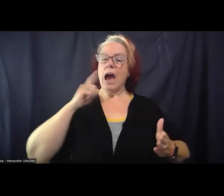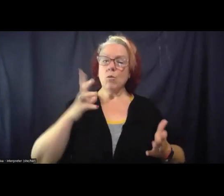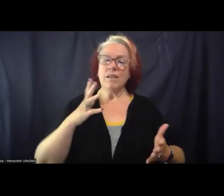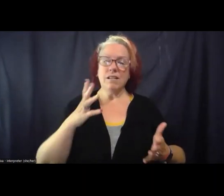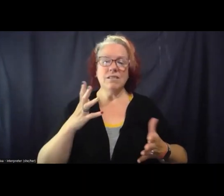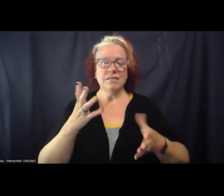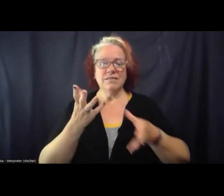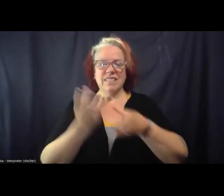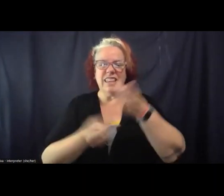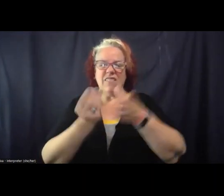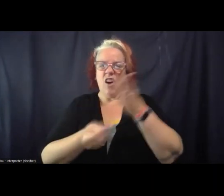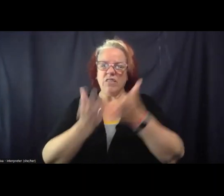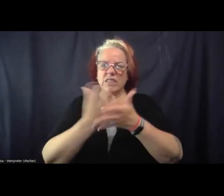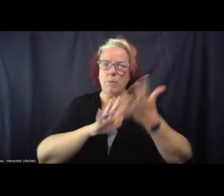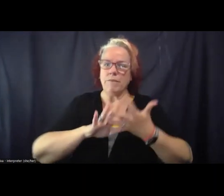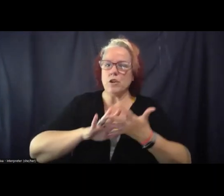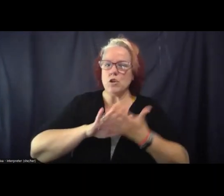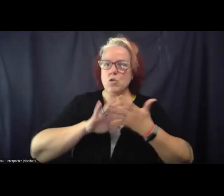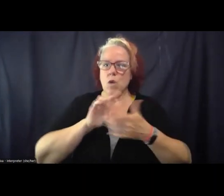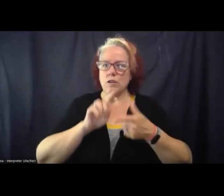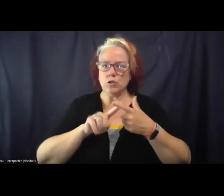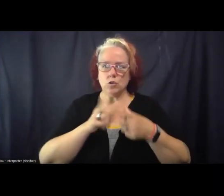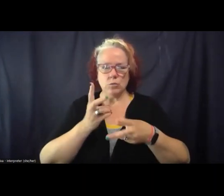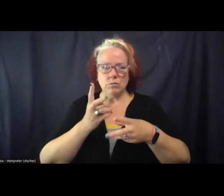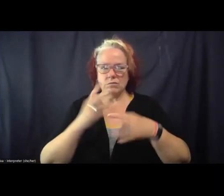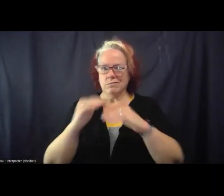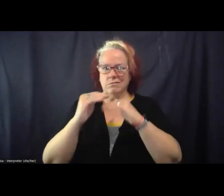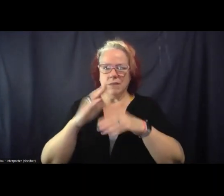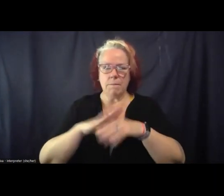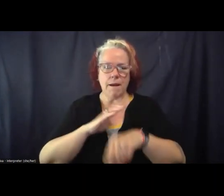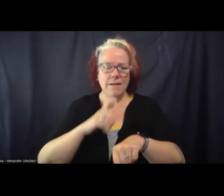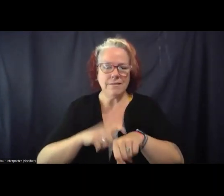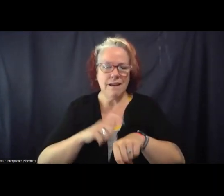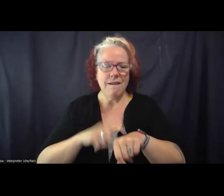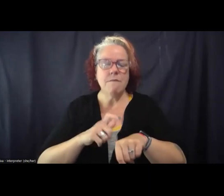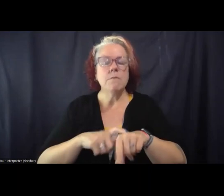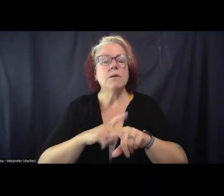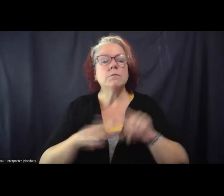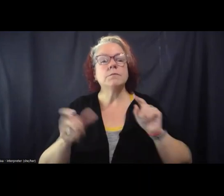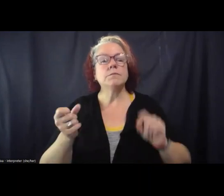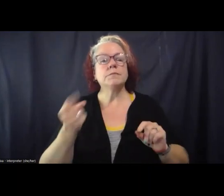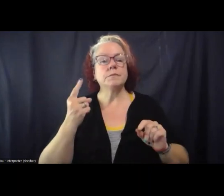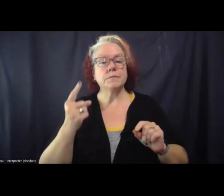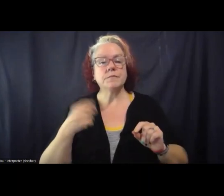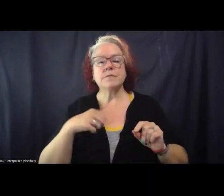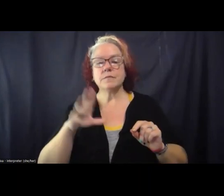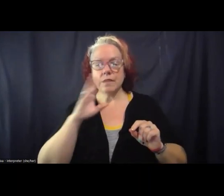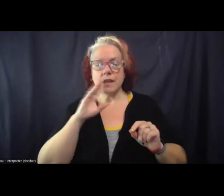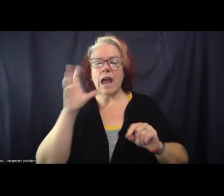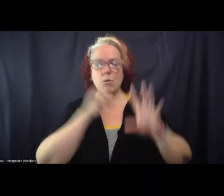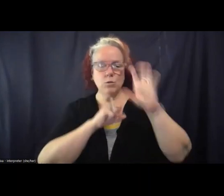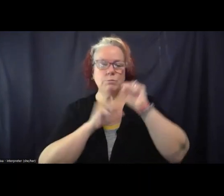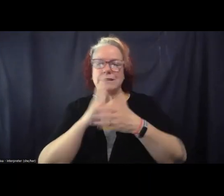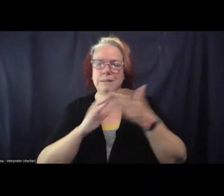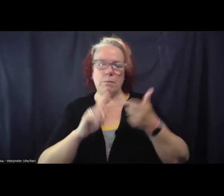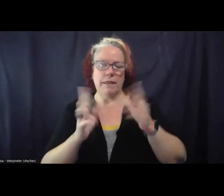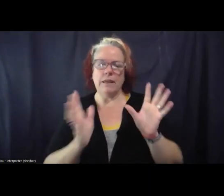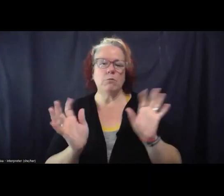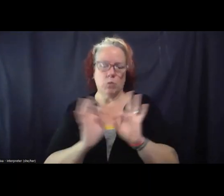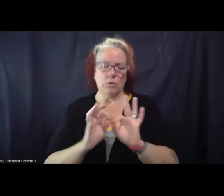nuance also to keep within my time. So the main thing is there, I'm sure I'm going to miss something important. And